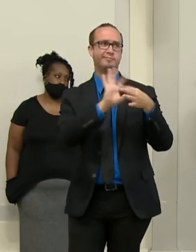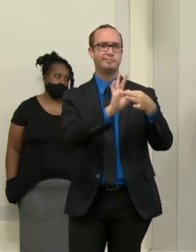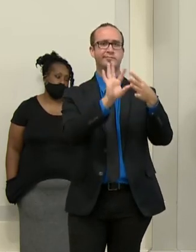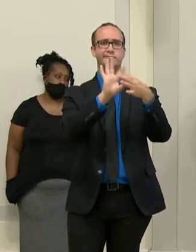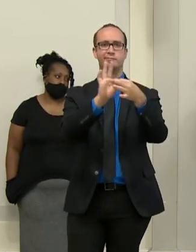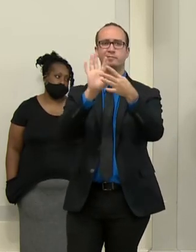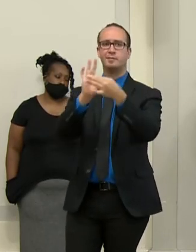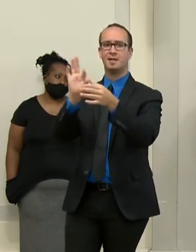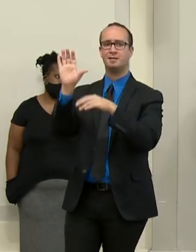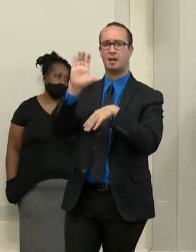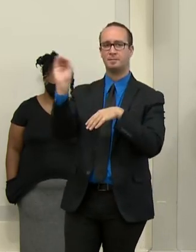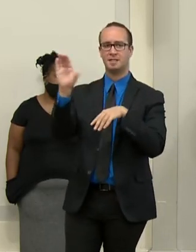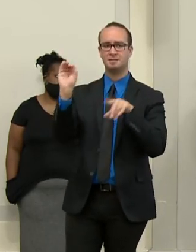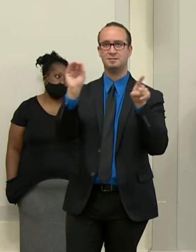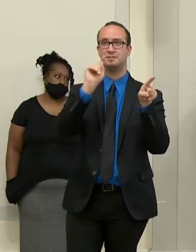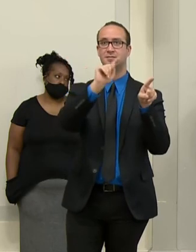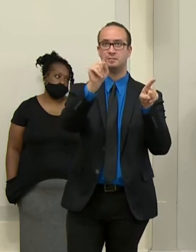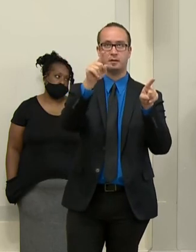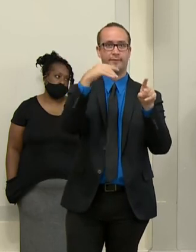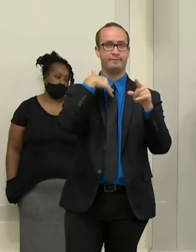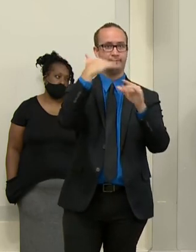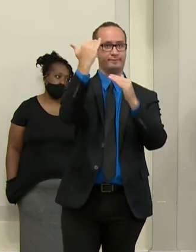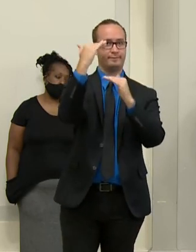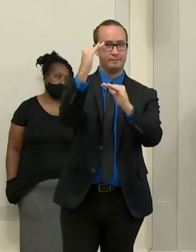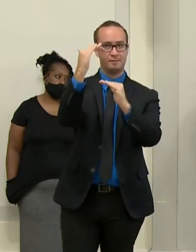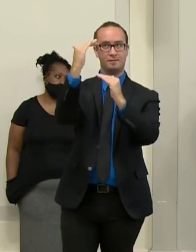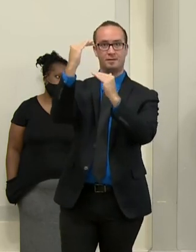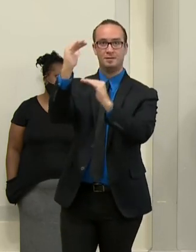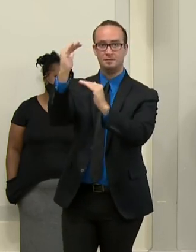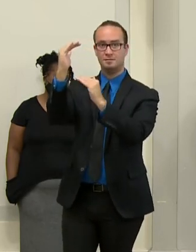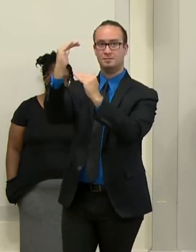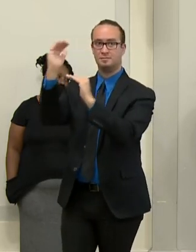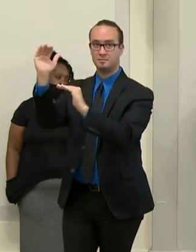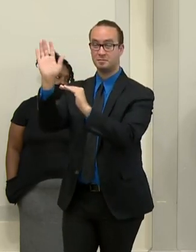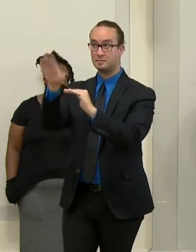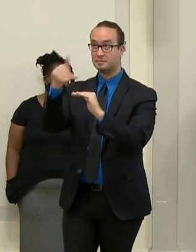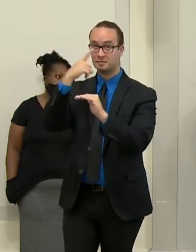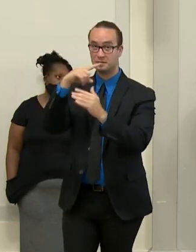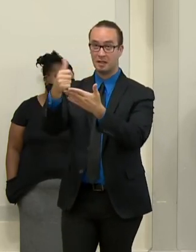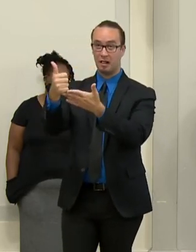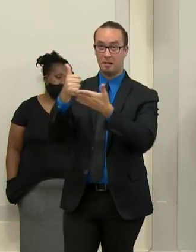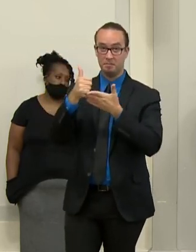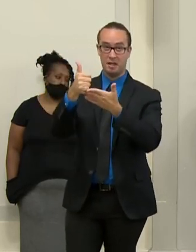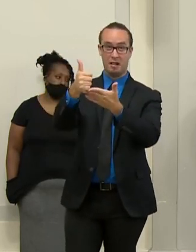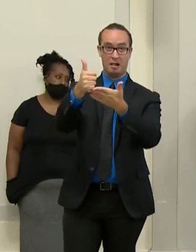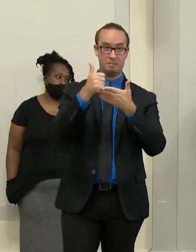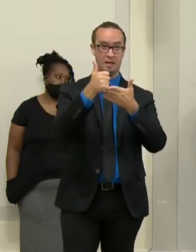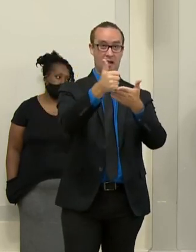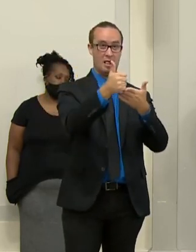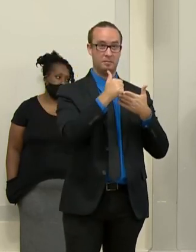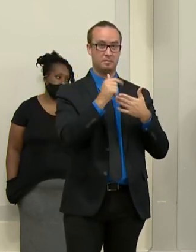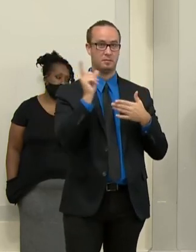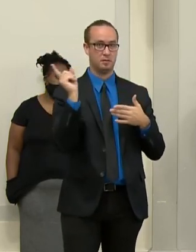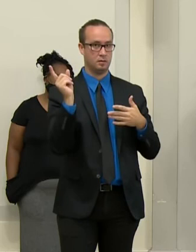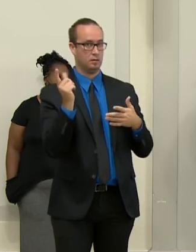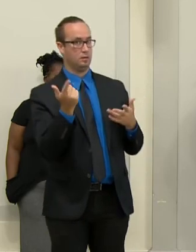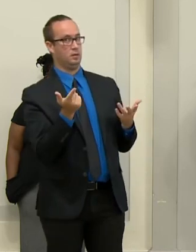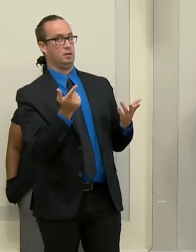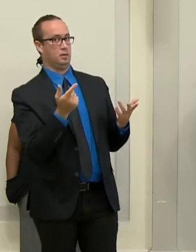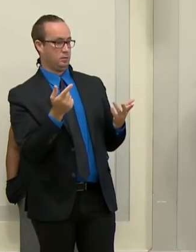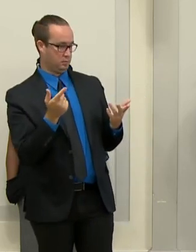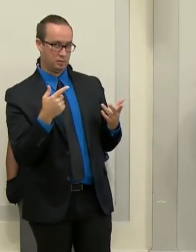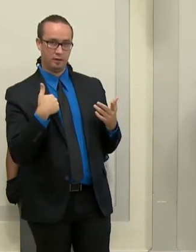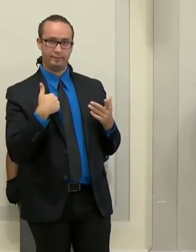We're asking them to come in and take on a tremendous amount of work. They have to staff up. They have to have